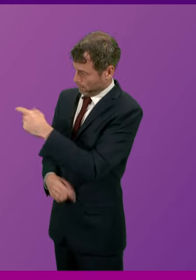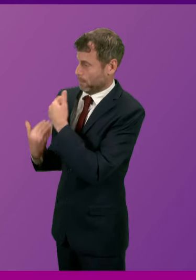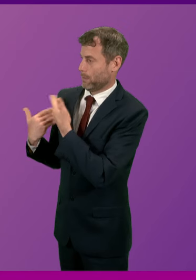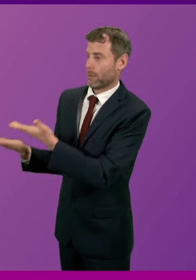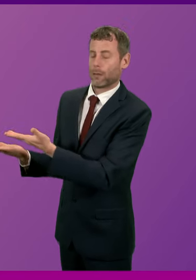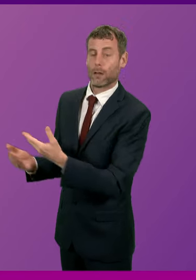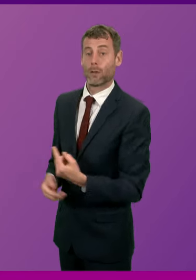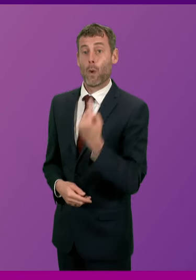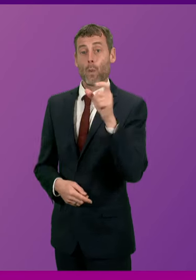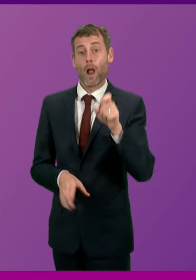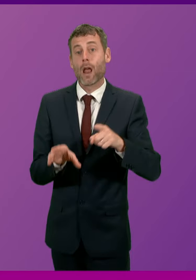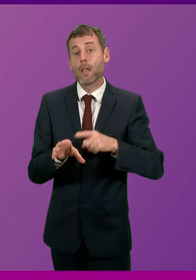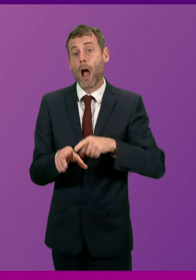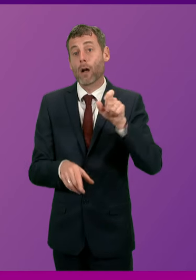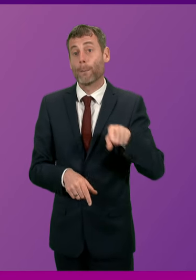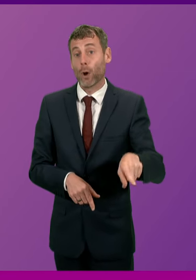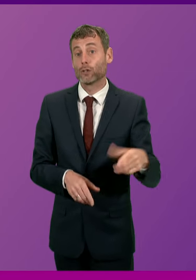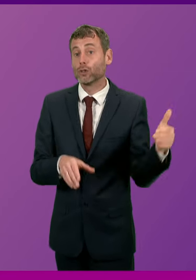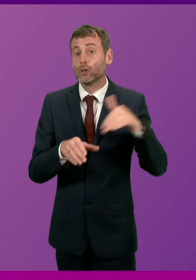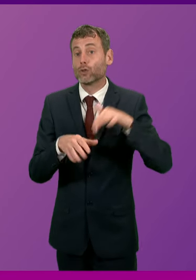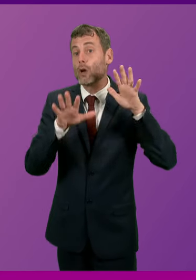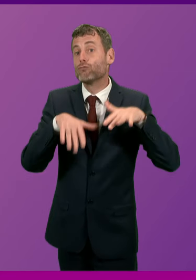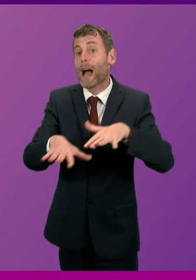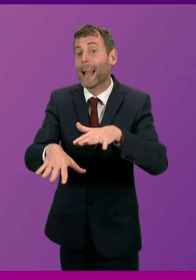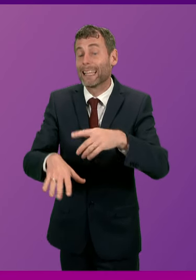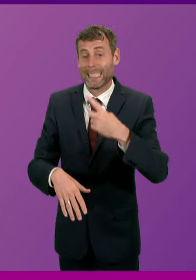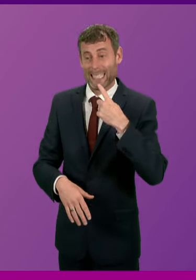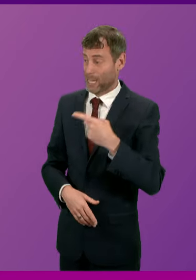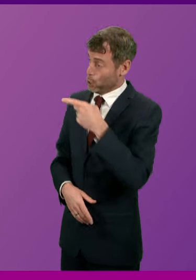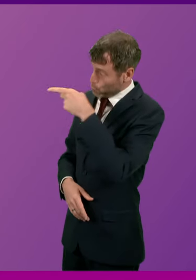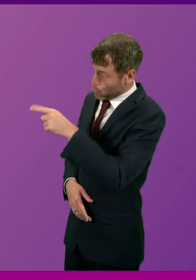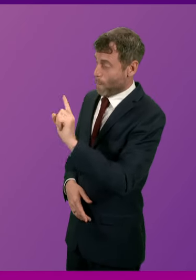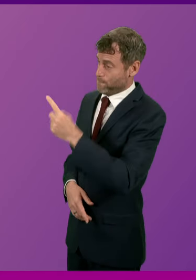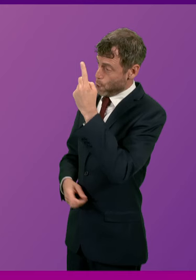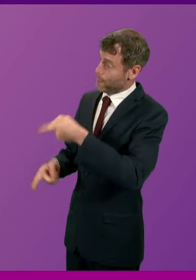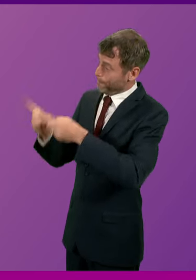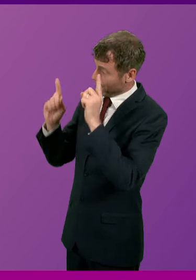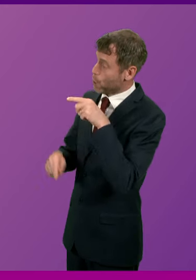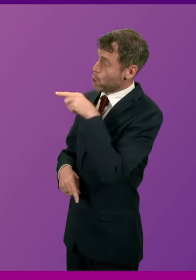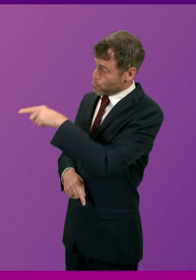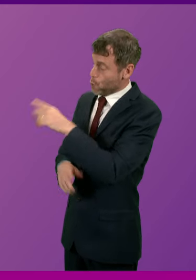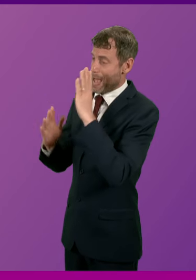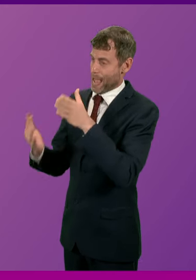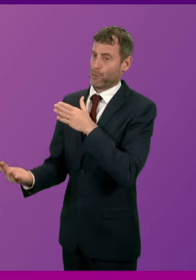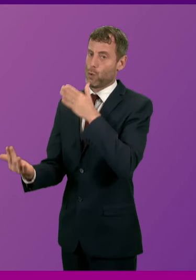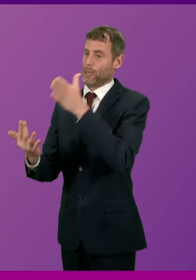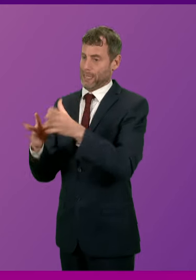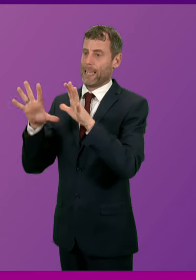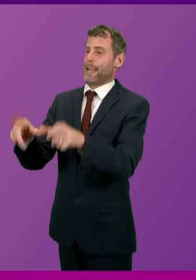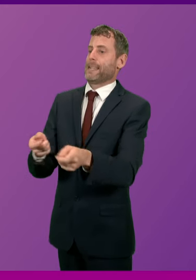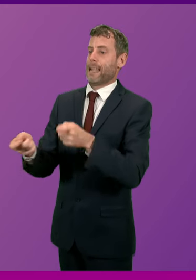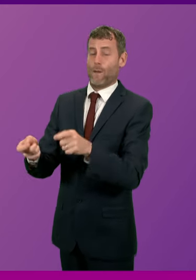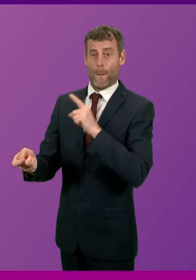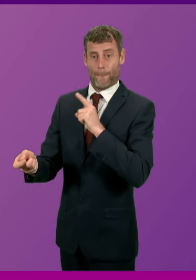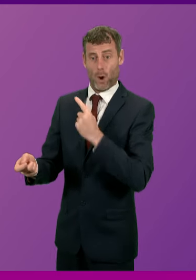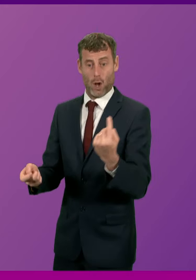recent rally against these cuts, the First Minister owes it to young people to intervene after his decision in the 2020 exams fiasco